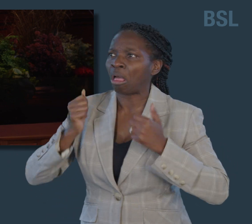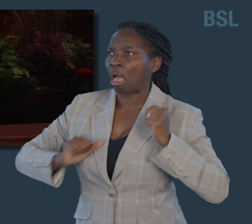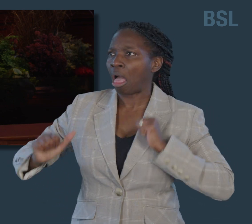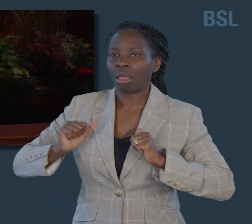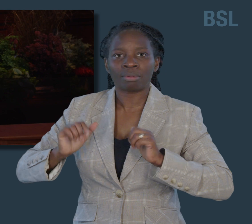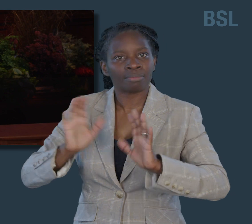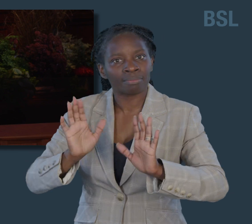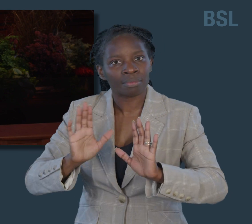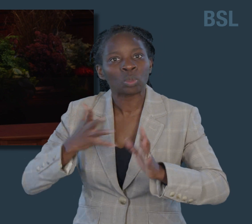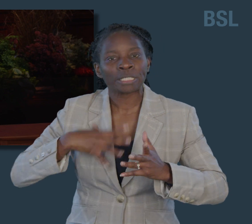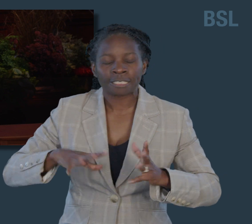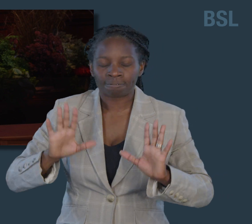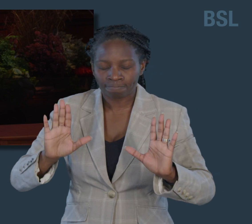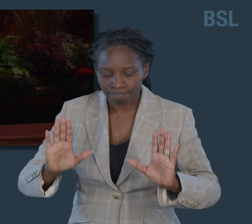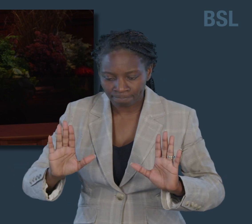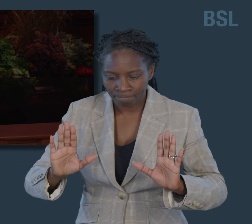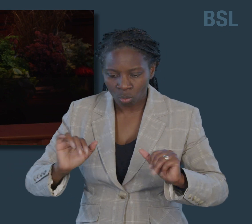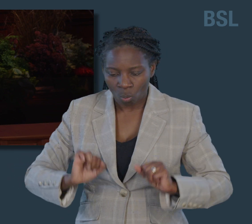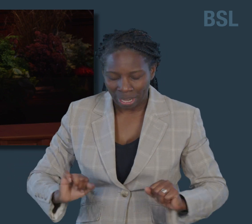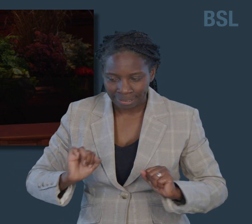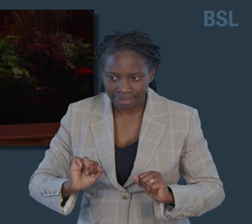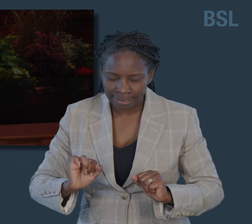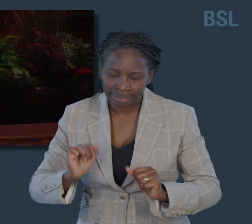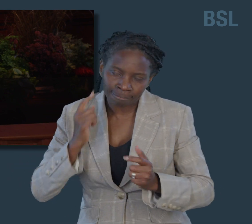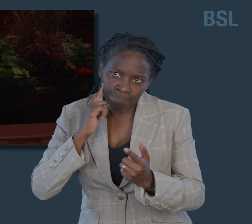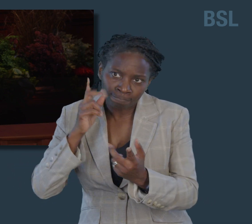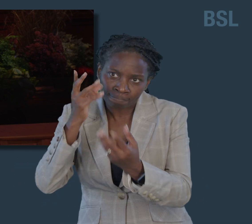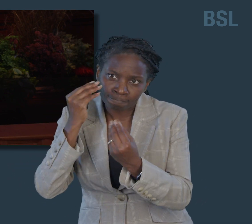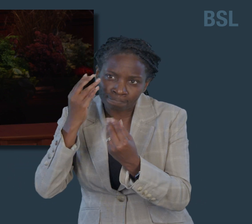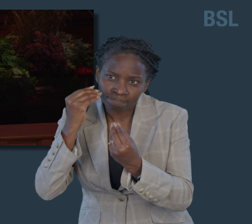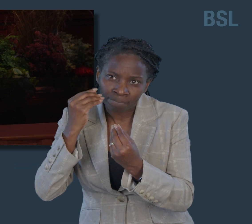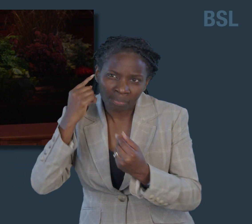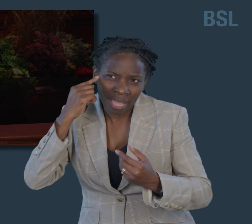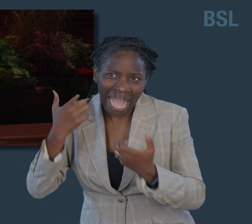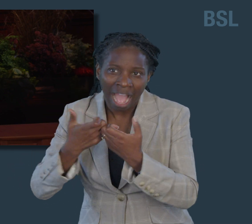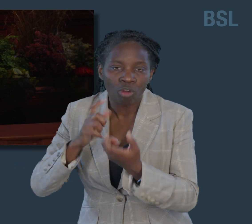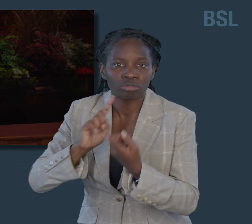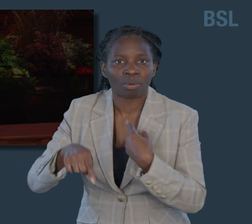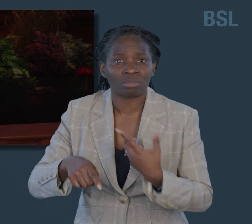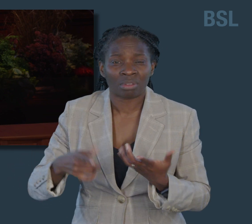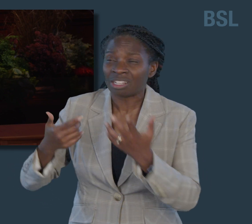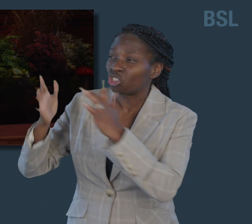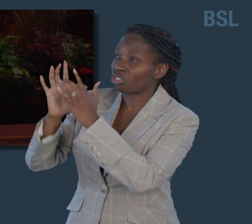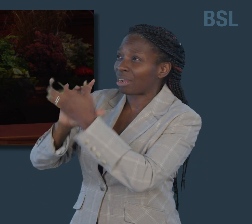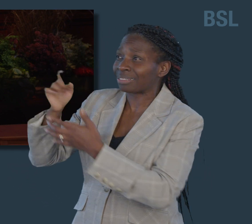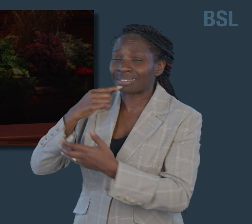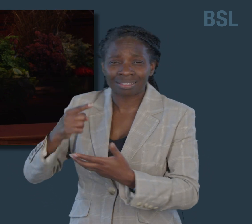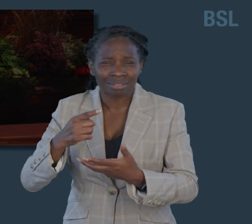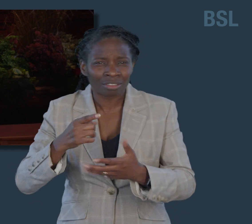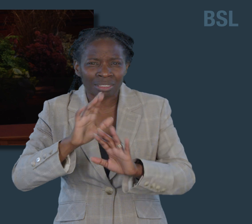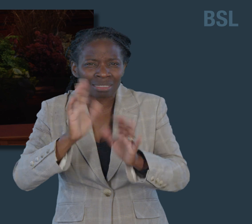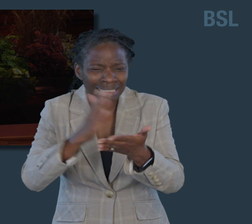and then choose how to respond. The Savior urged us to look unto Him in every thought, doubt not, fear not.